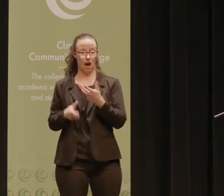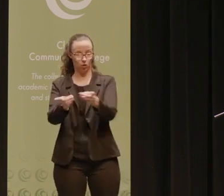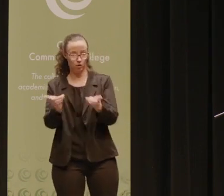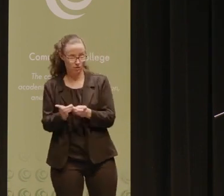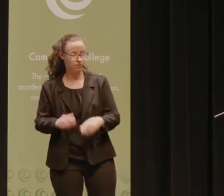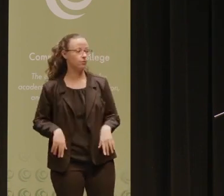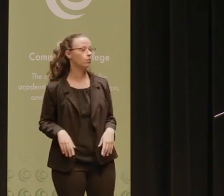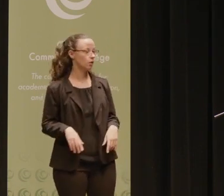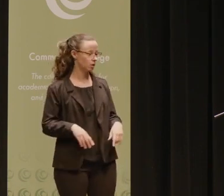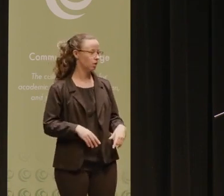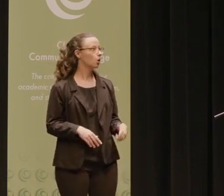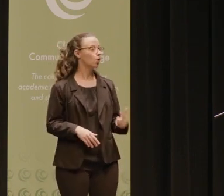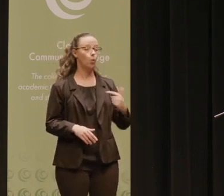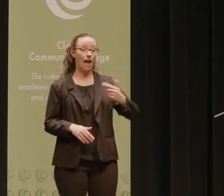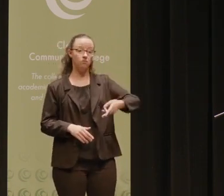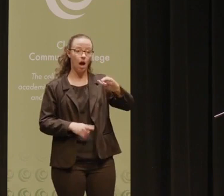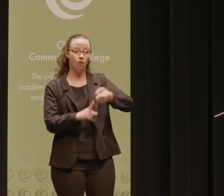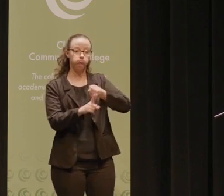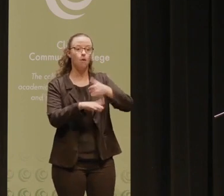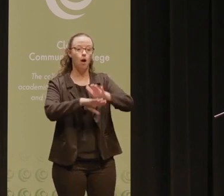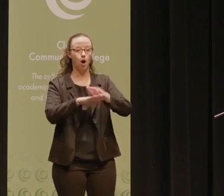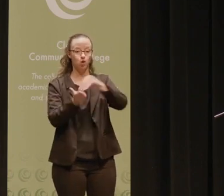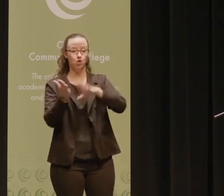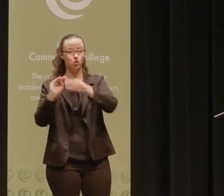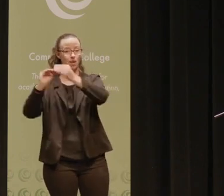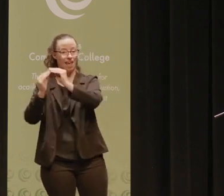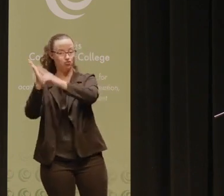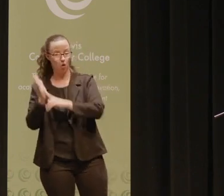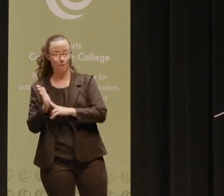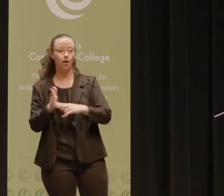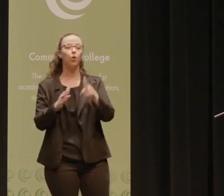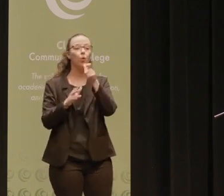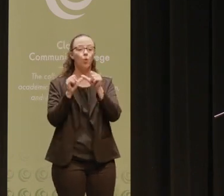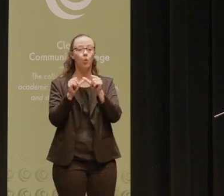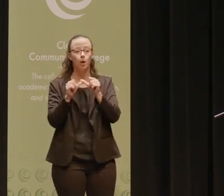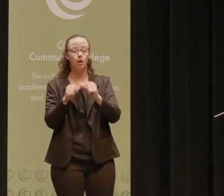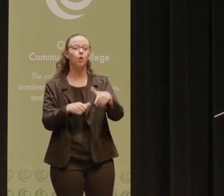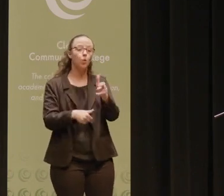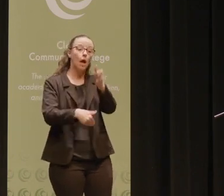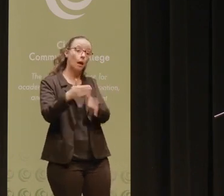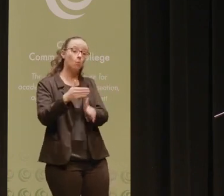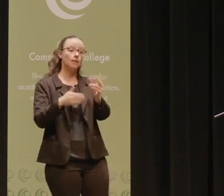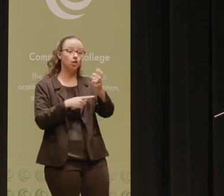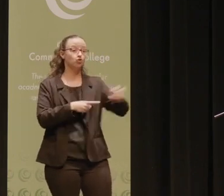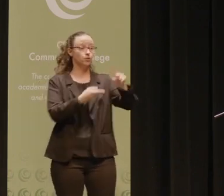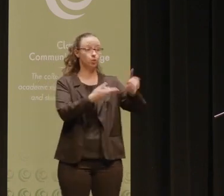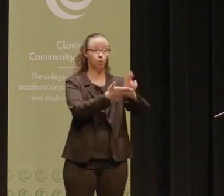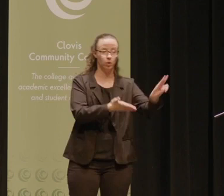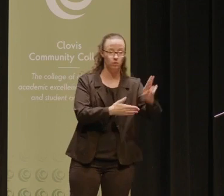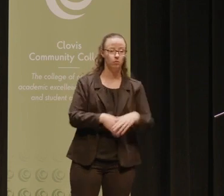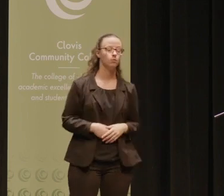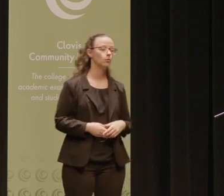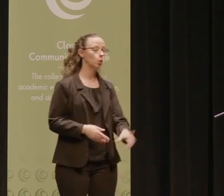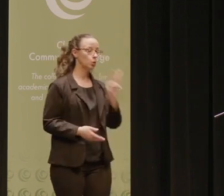We see significant disproportionate impact on student enrollment, persistence, completion and transfer in some cases. And what you